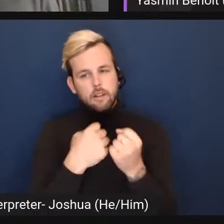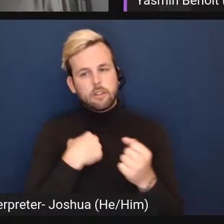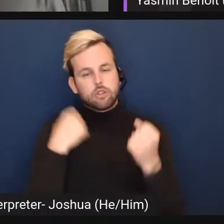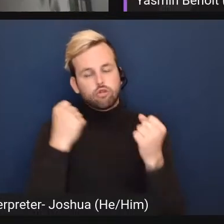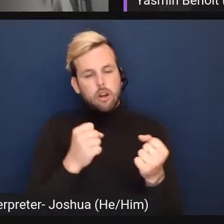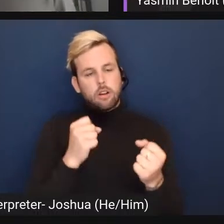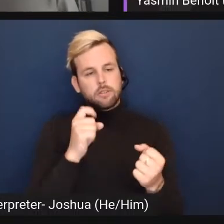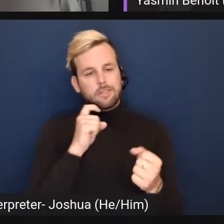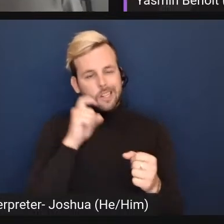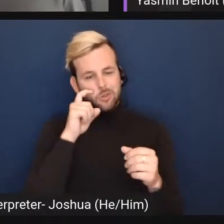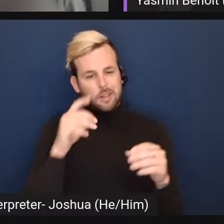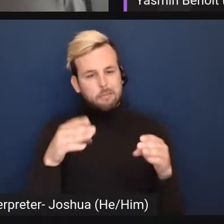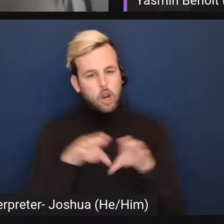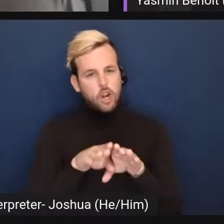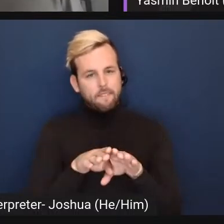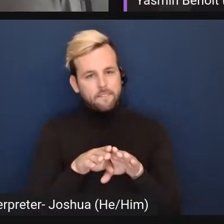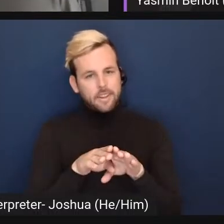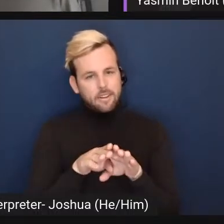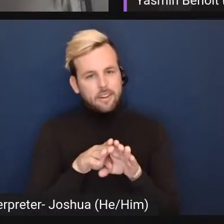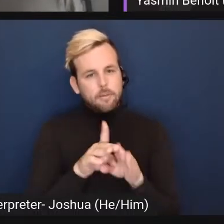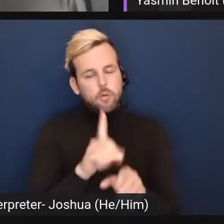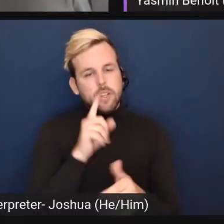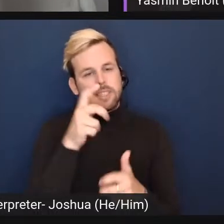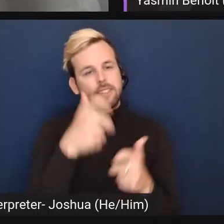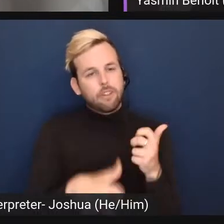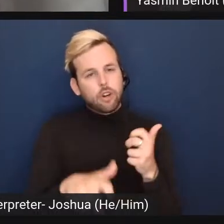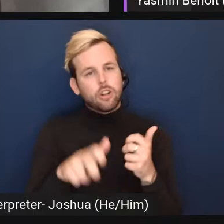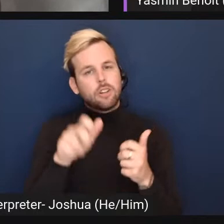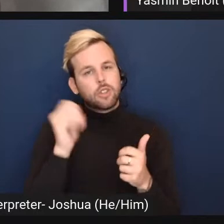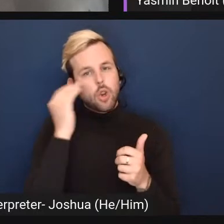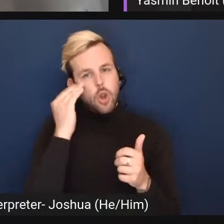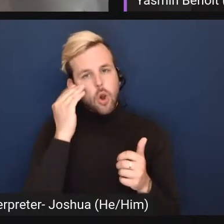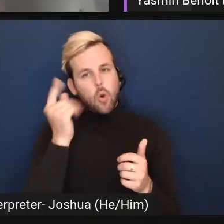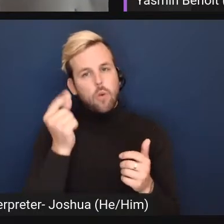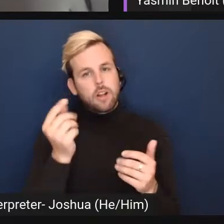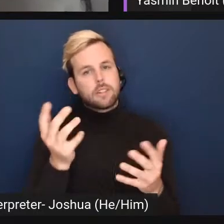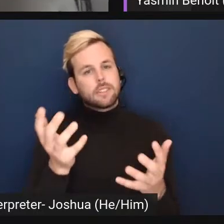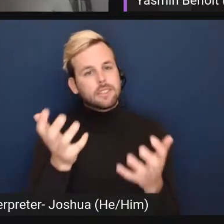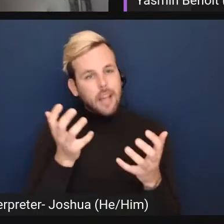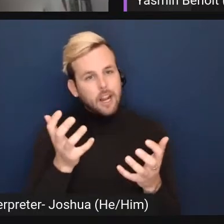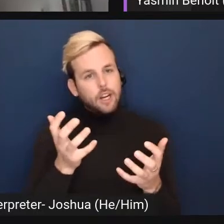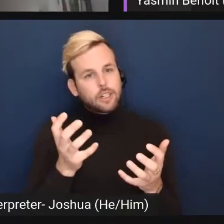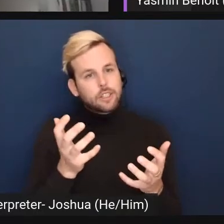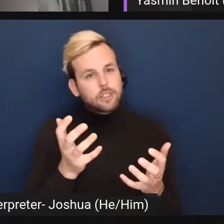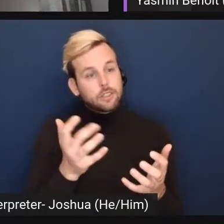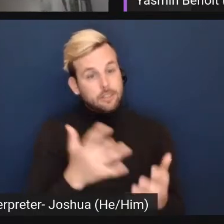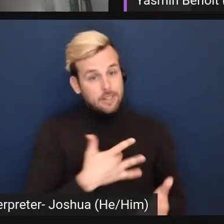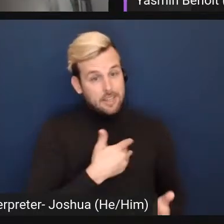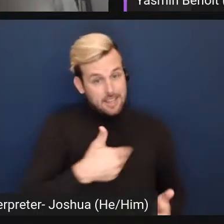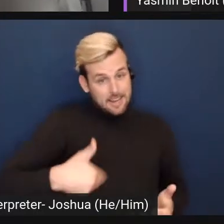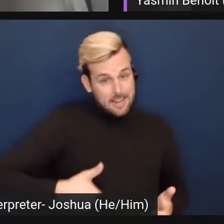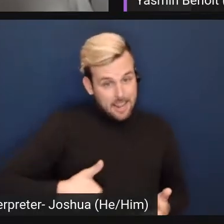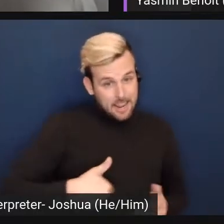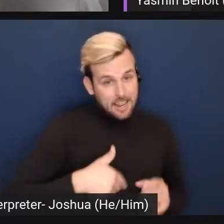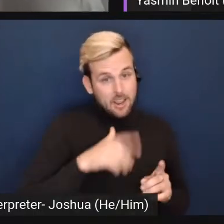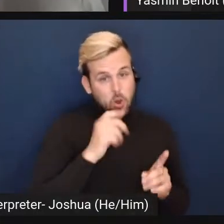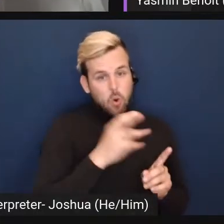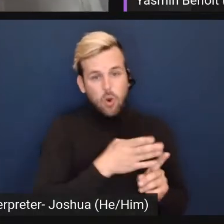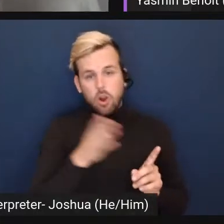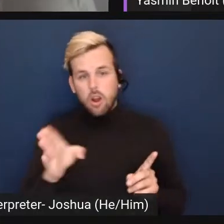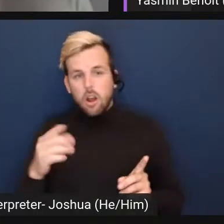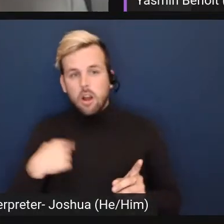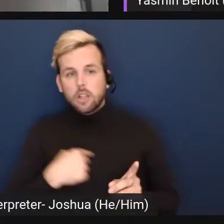imperative it can be really difficult to know what desires are innate and what desires are us um